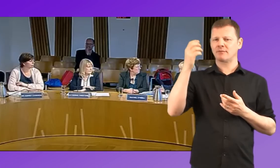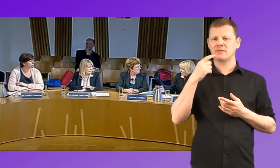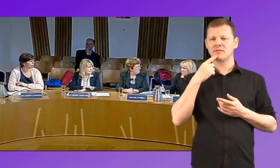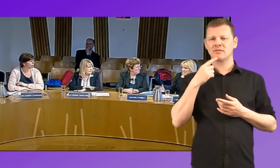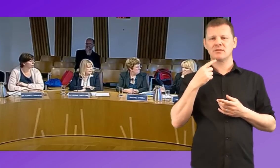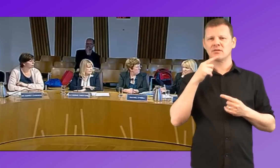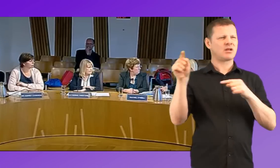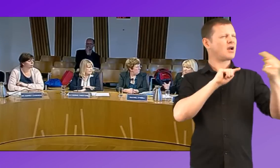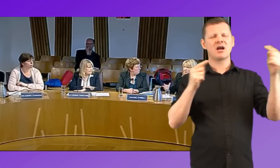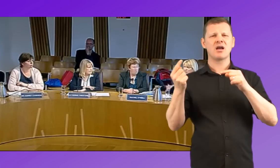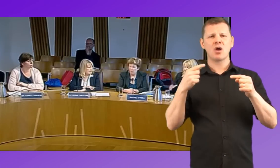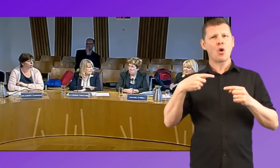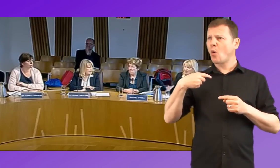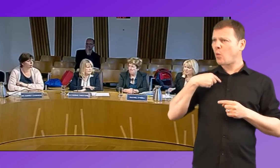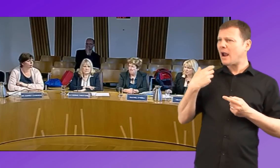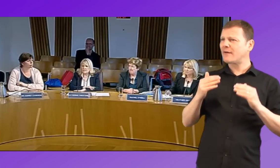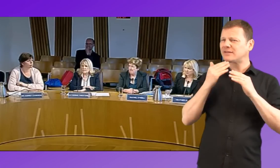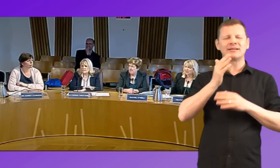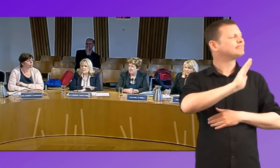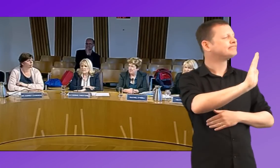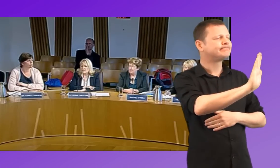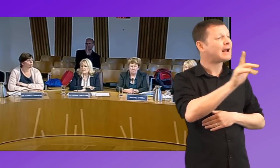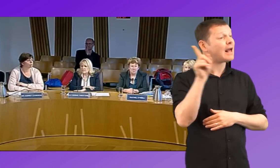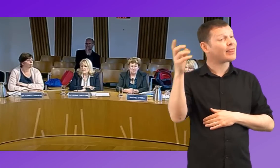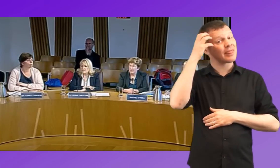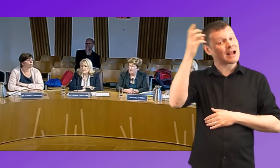got standards, but we don't have an government hasn't published. That's what I'm talking about.